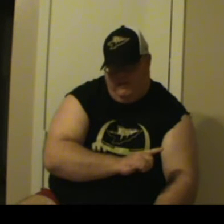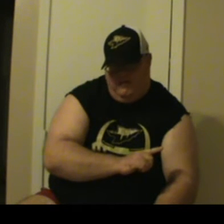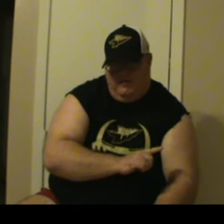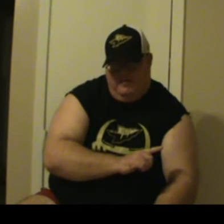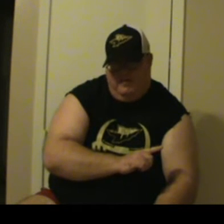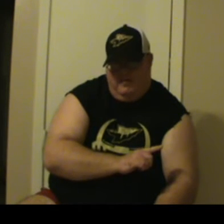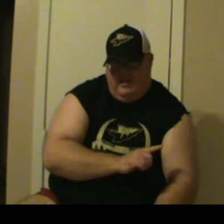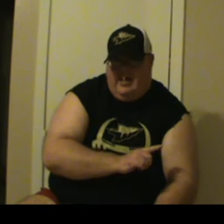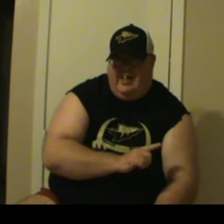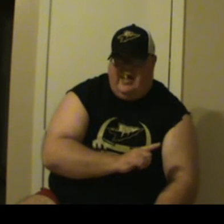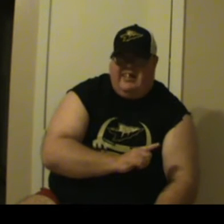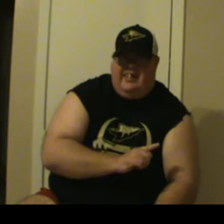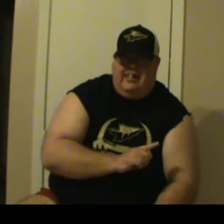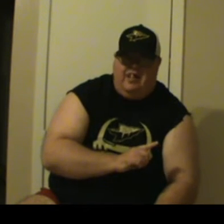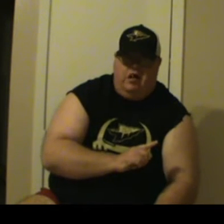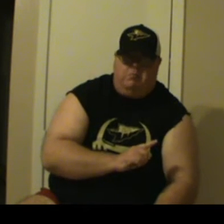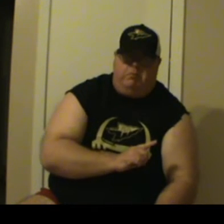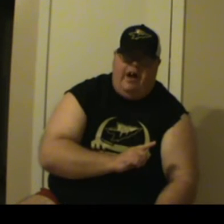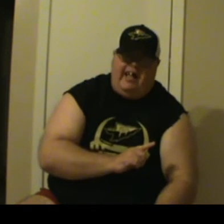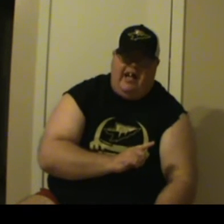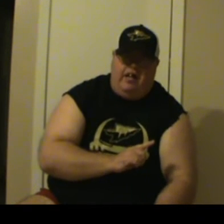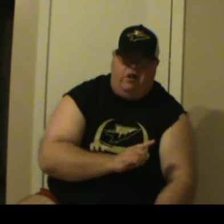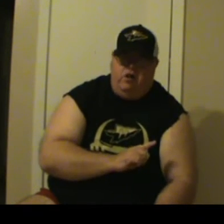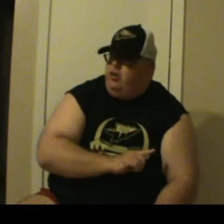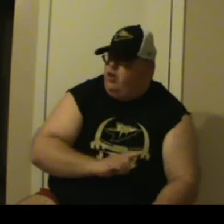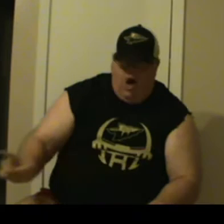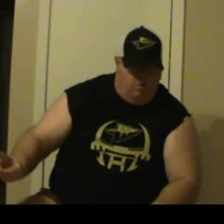It isn't bragging, NO!